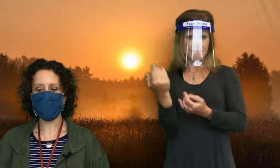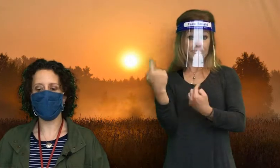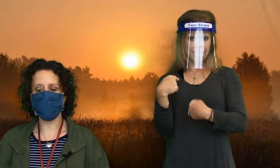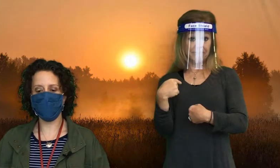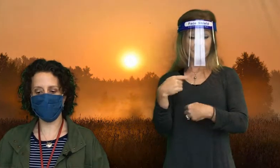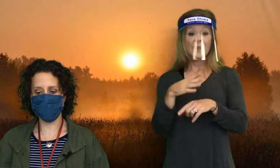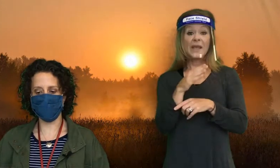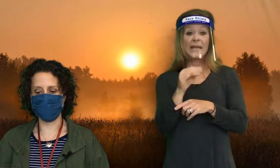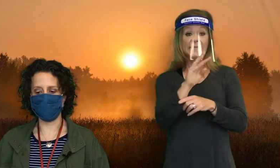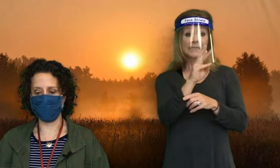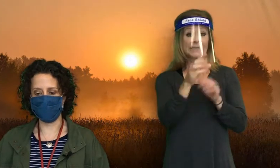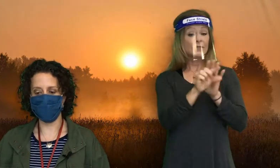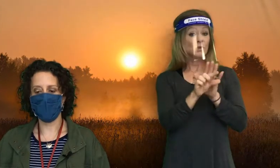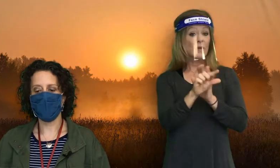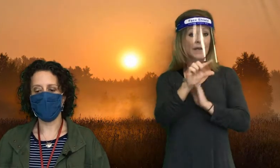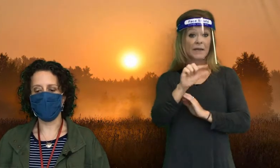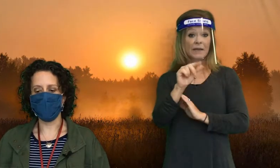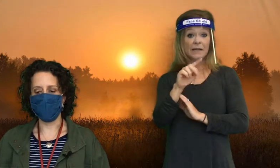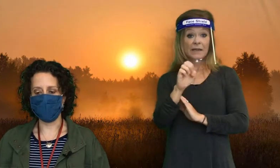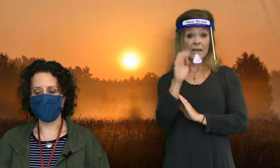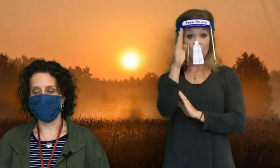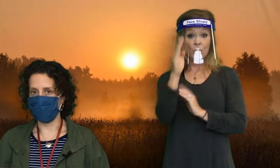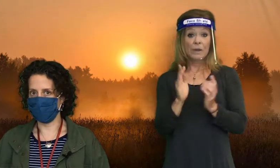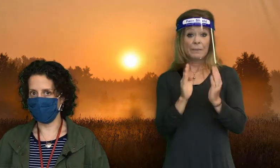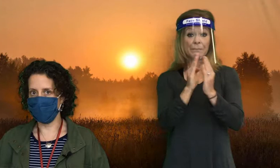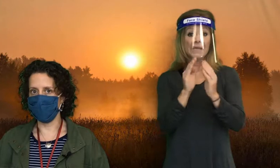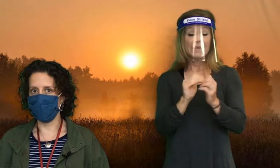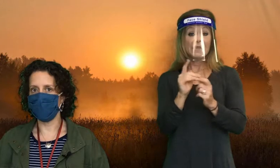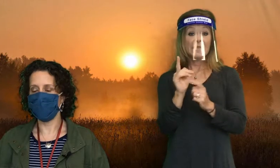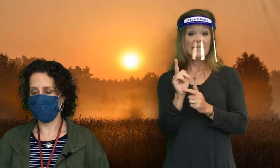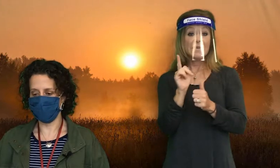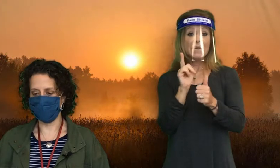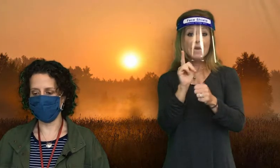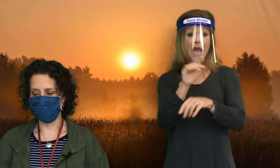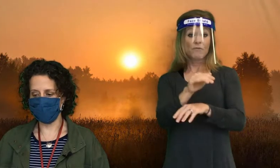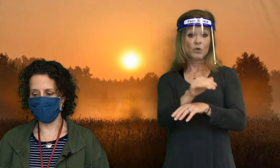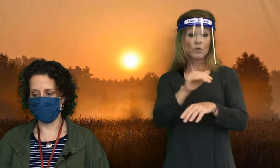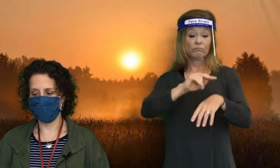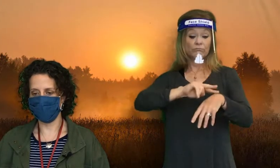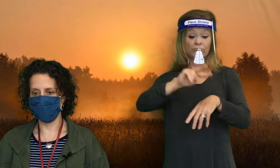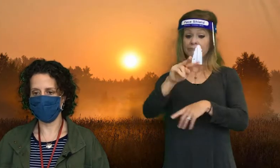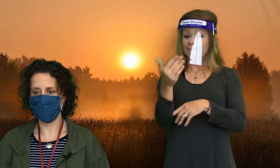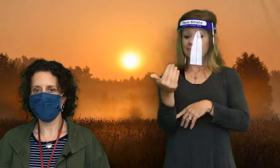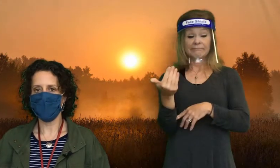And sixth grade gate will be meeting in the afternoon at 215.